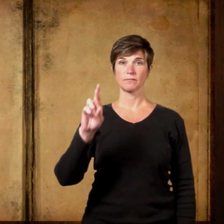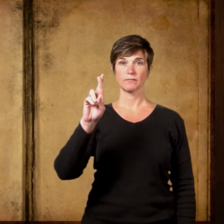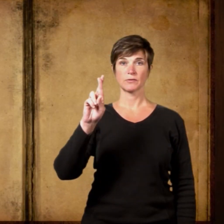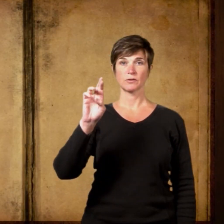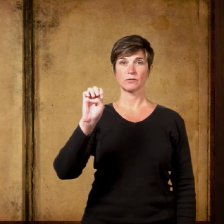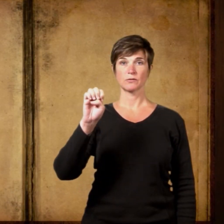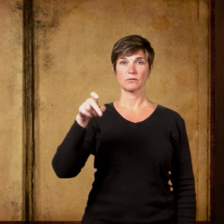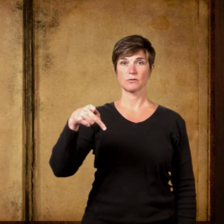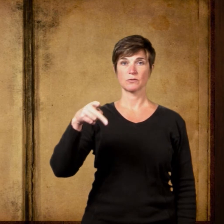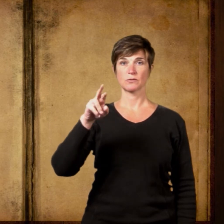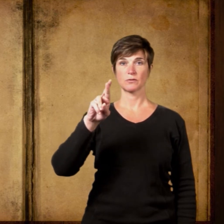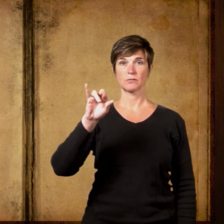Reprimands Reprimands